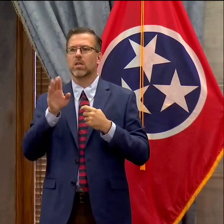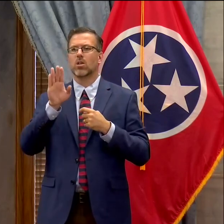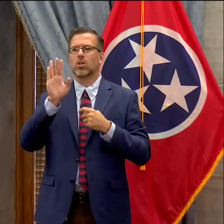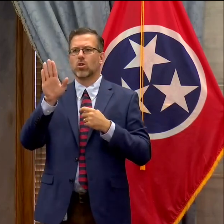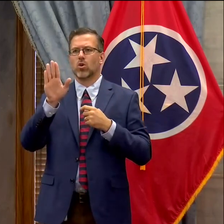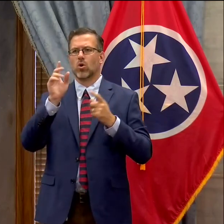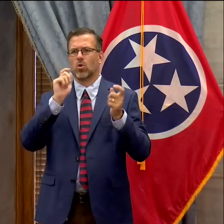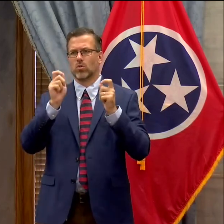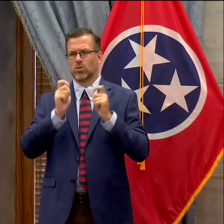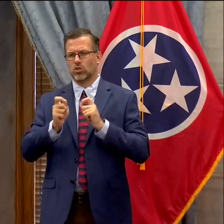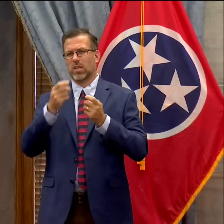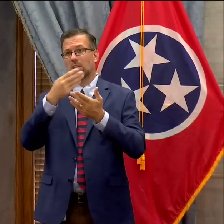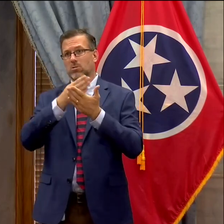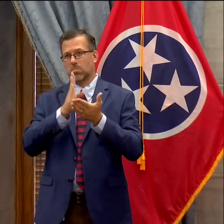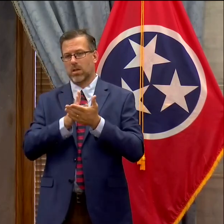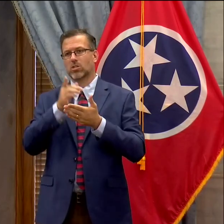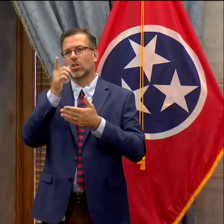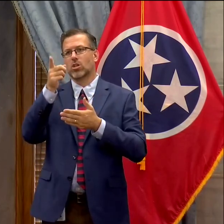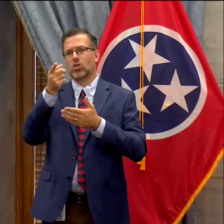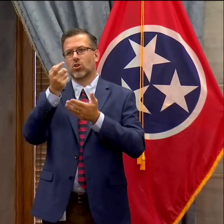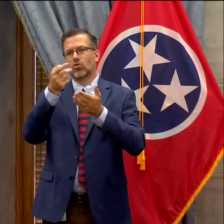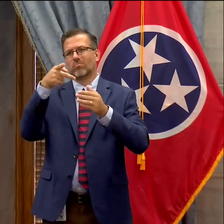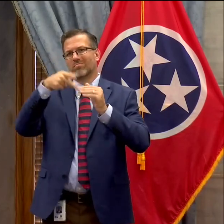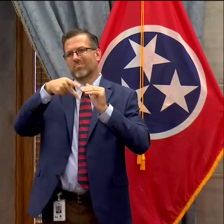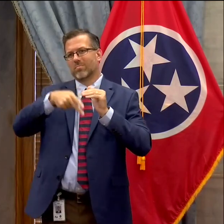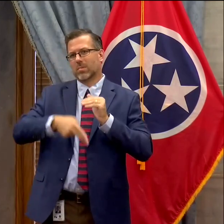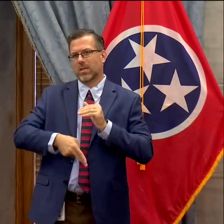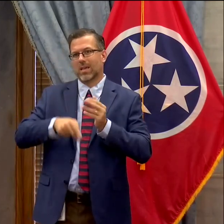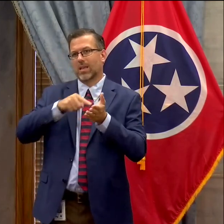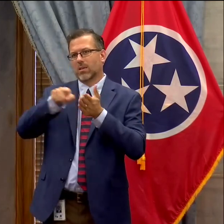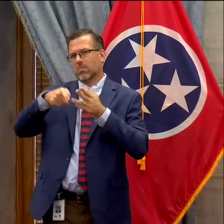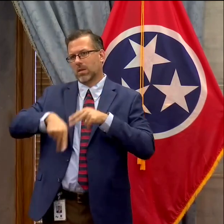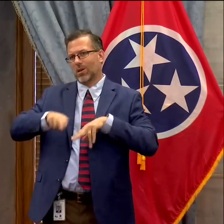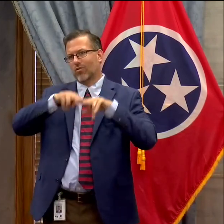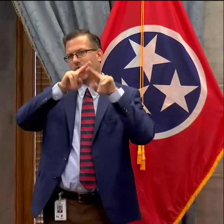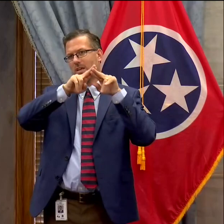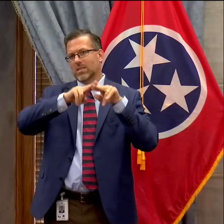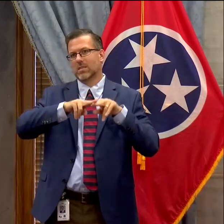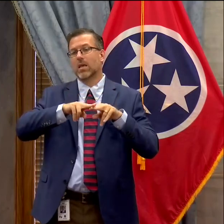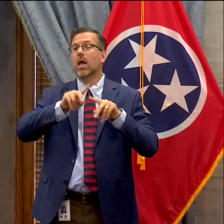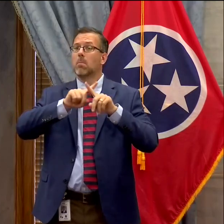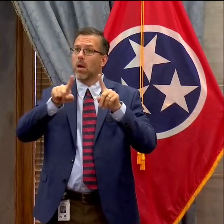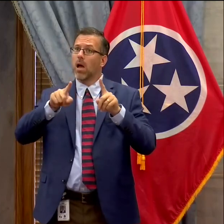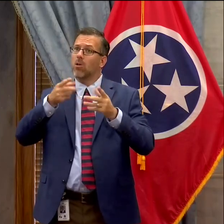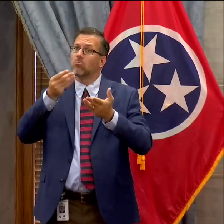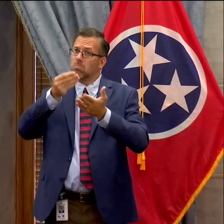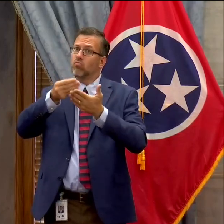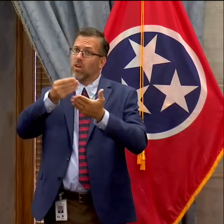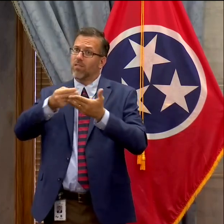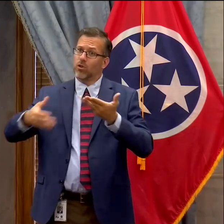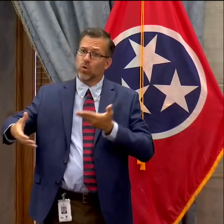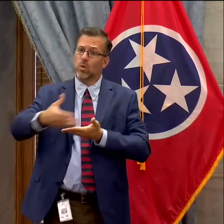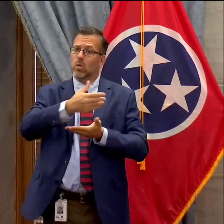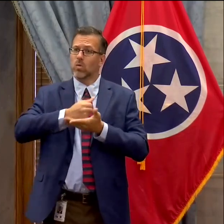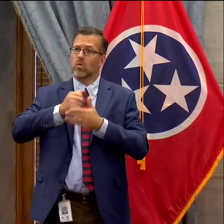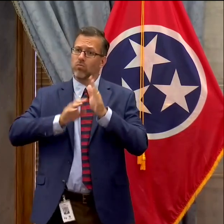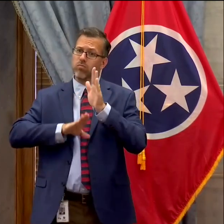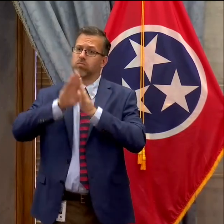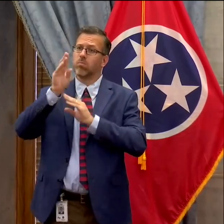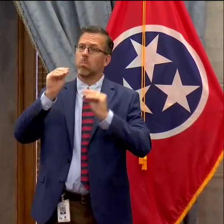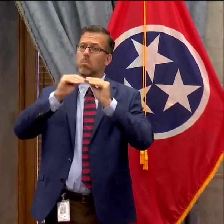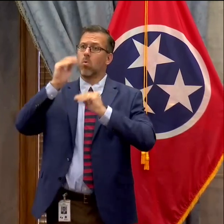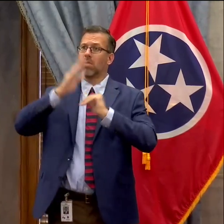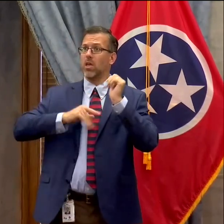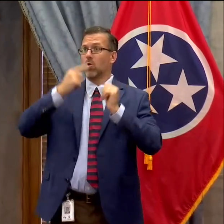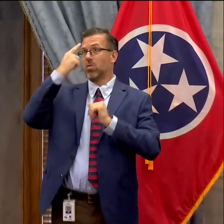raises. learned today that revenues come in substantially higher than expected. Could you foresee uh